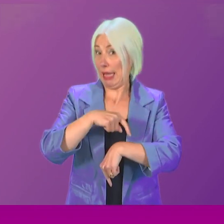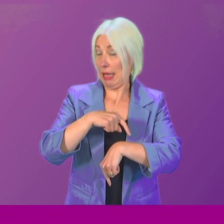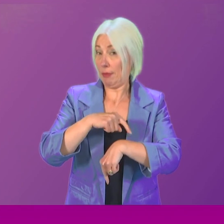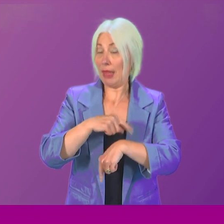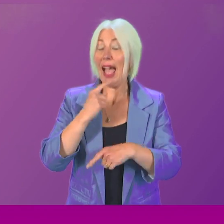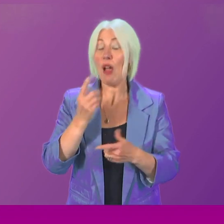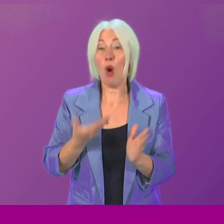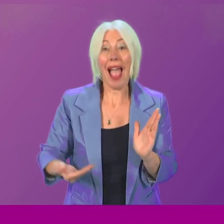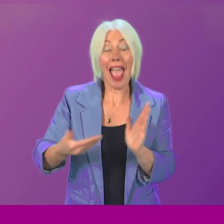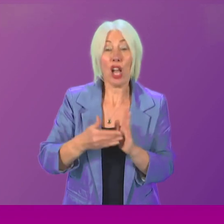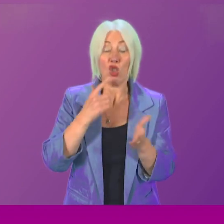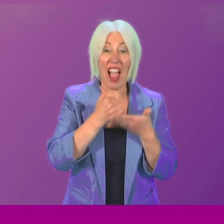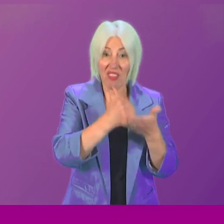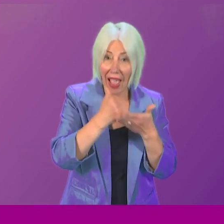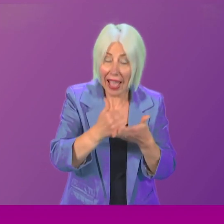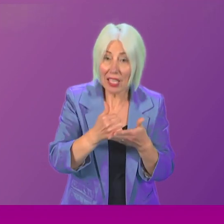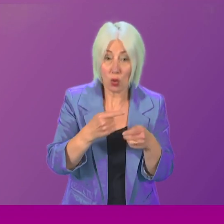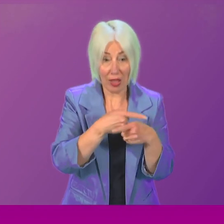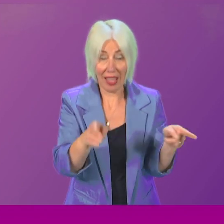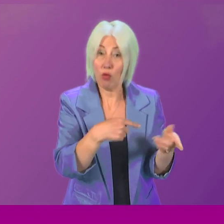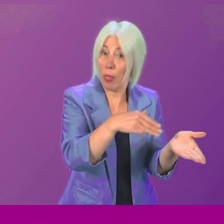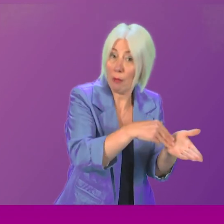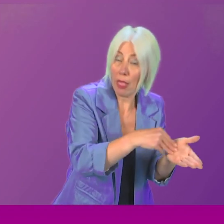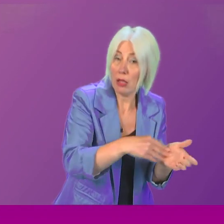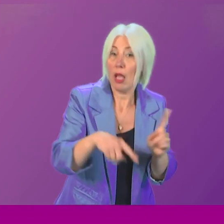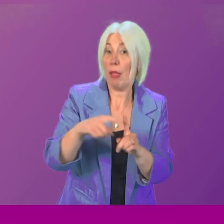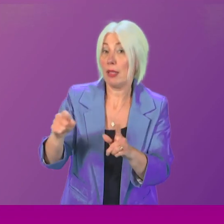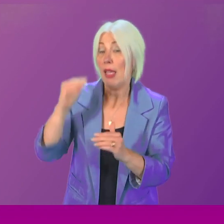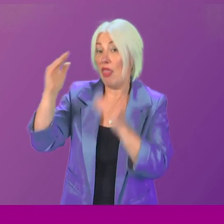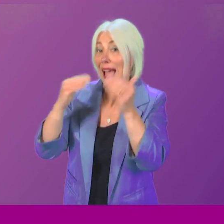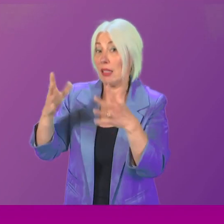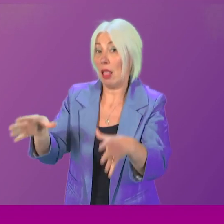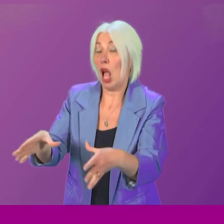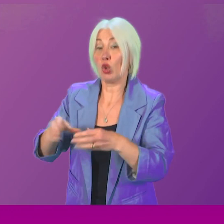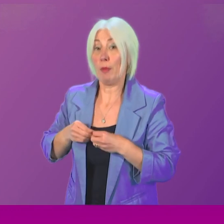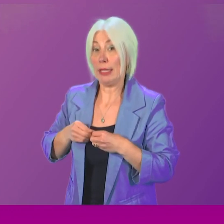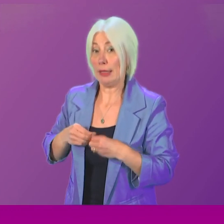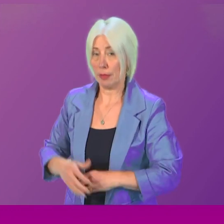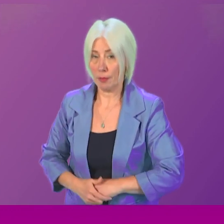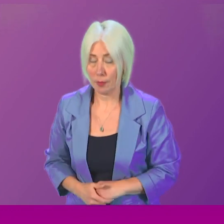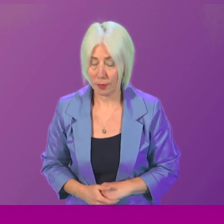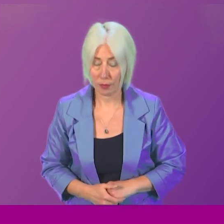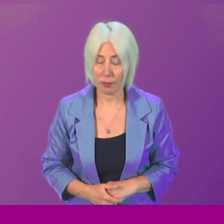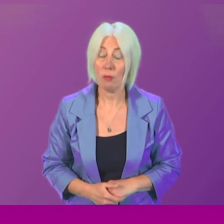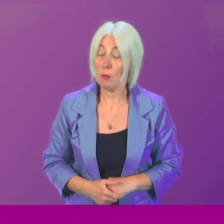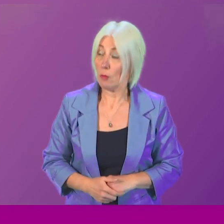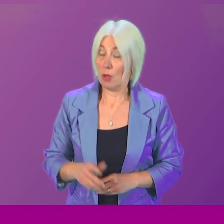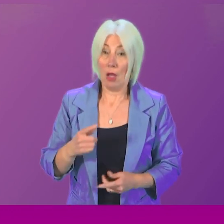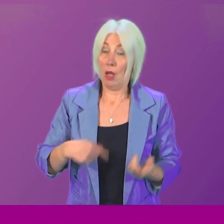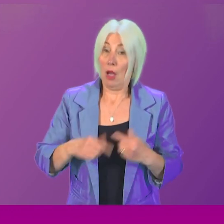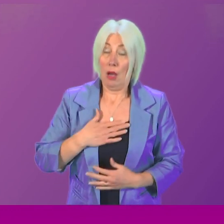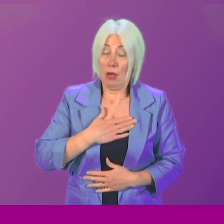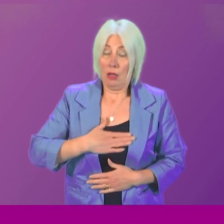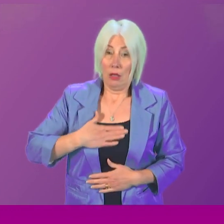given to mothers and adult adoptees? First Minister. Well, I think all of us have the utmost sympathy